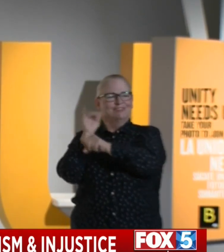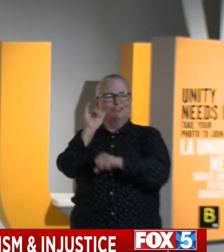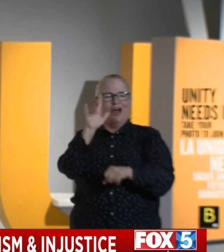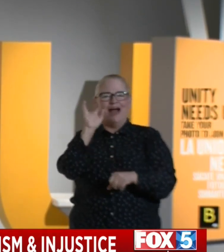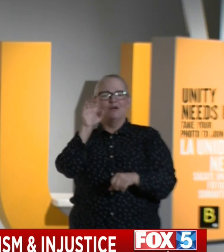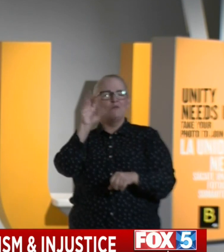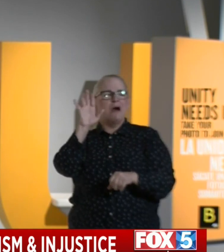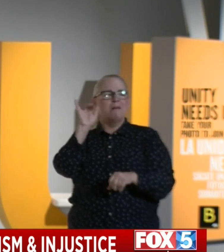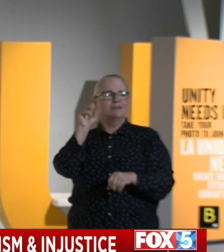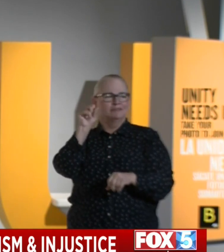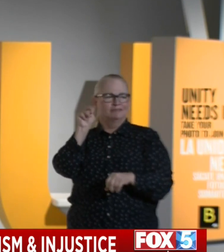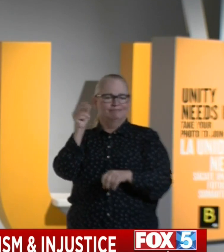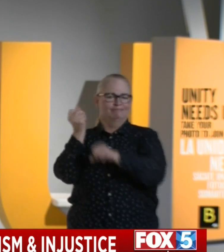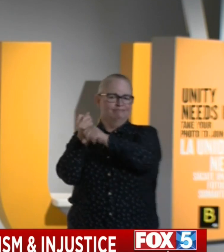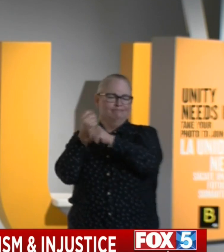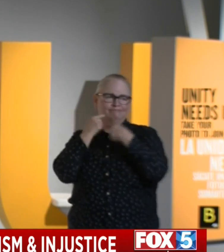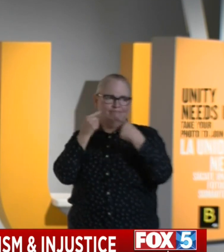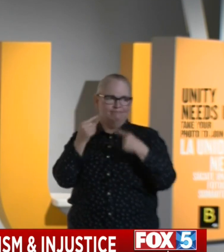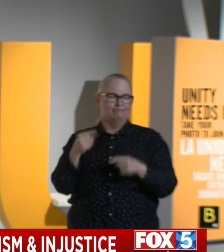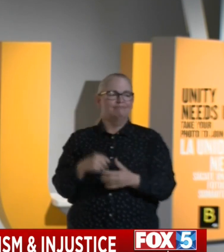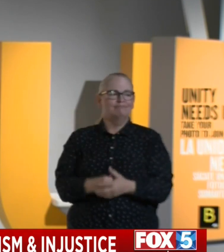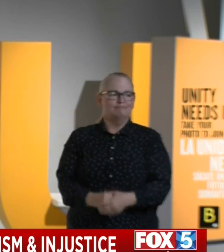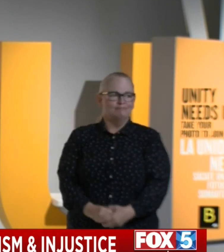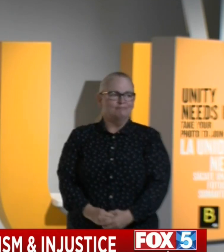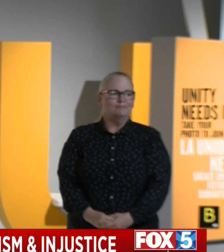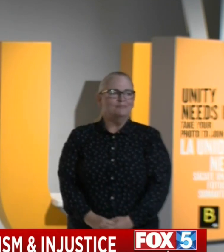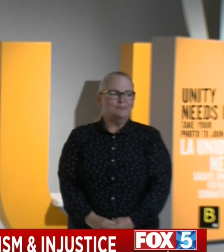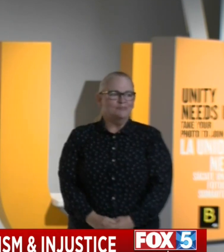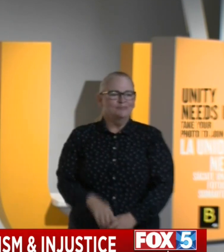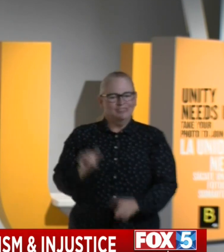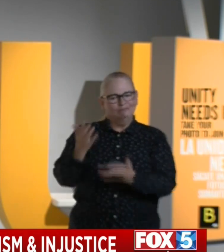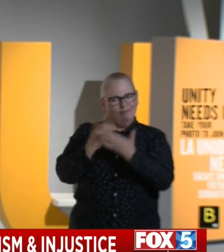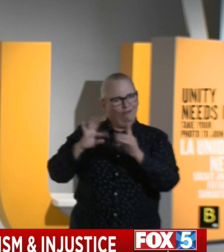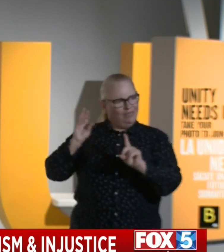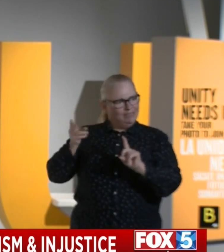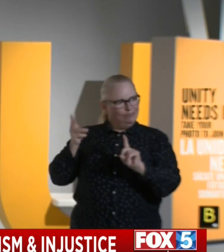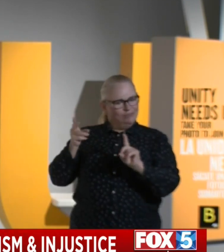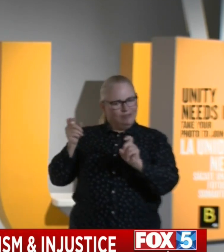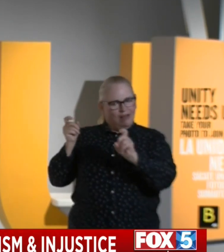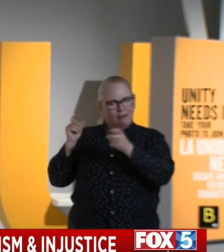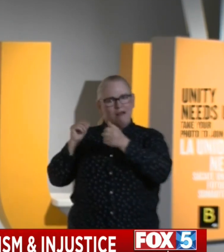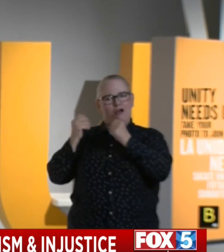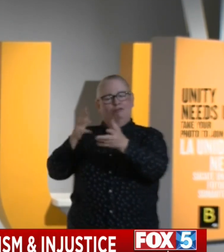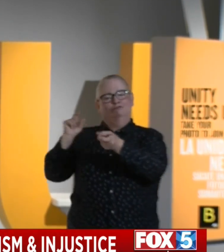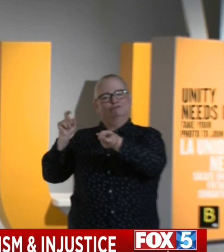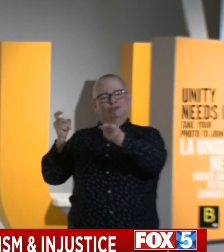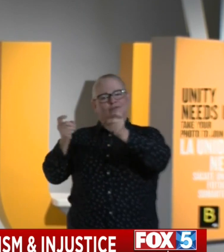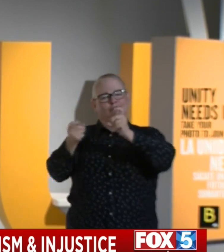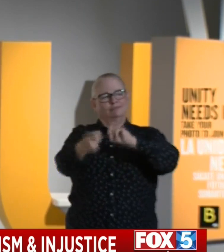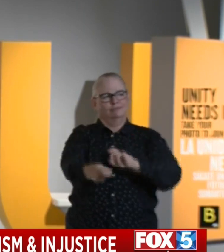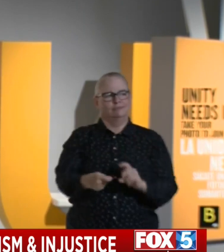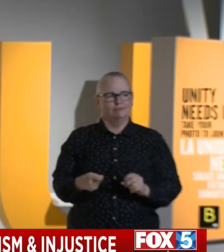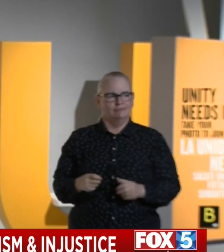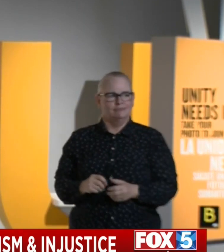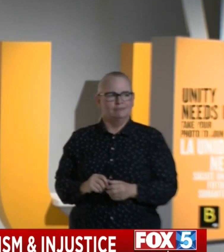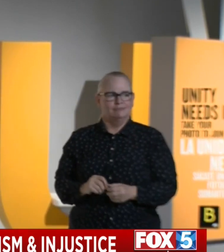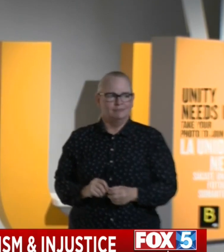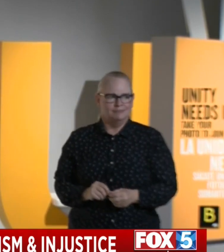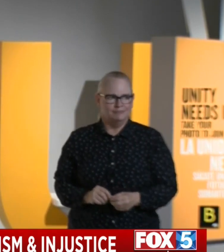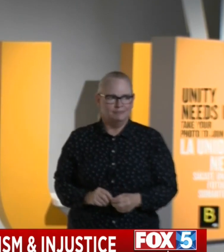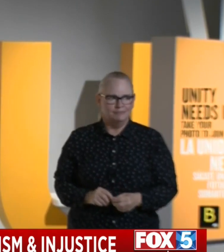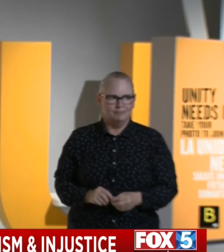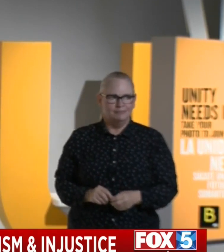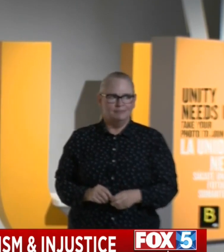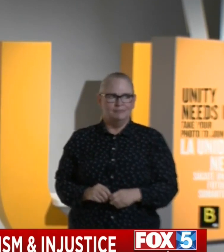that moment that marked a part of history that changed the momentum. Montgomery bus boycott others that he organized and